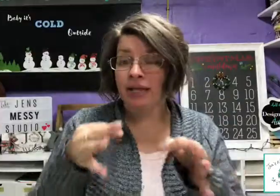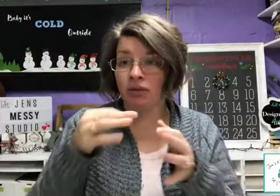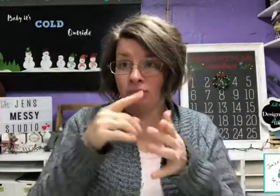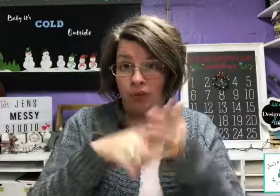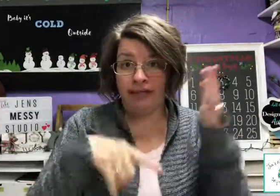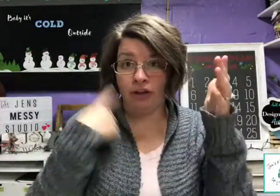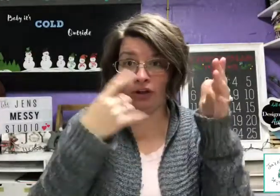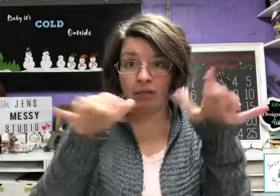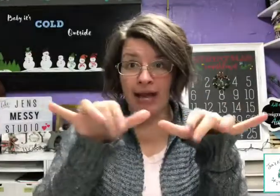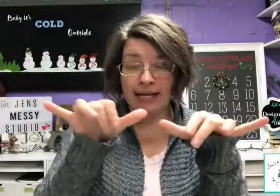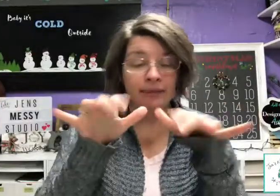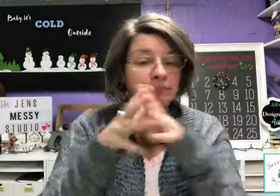you while you're alive.